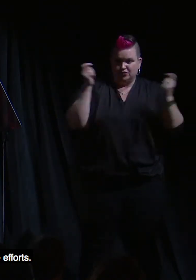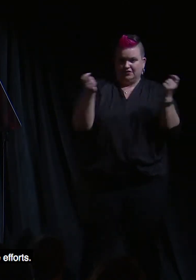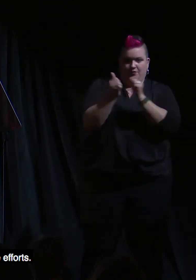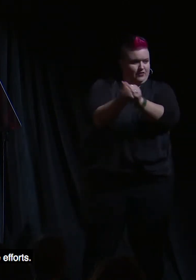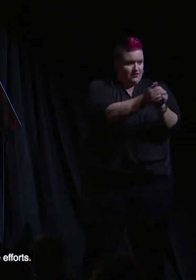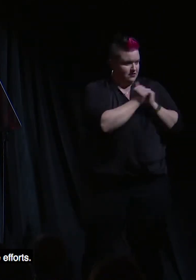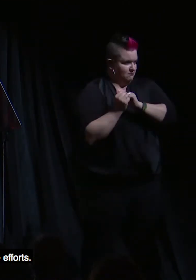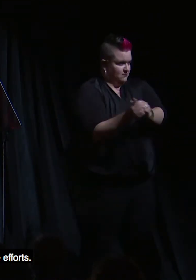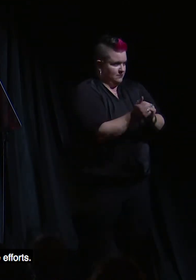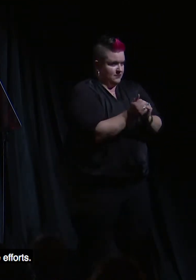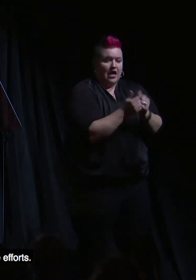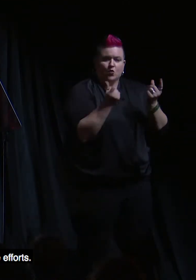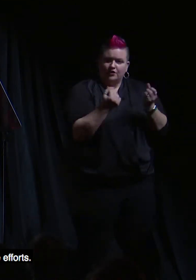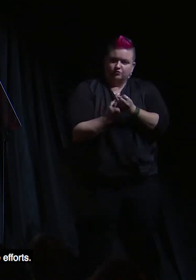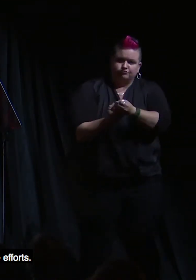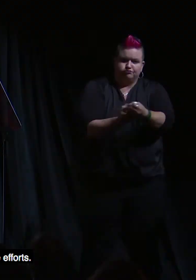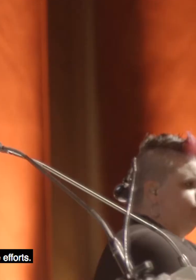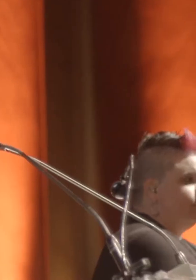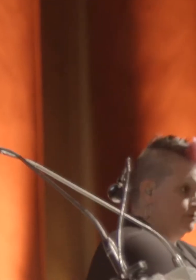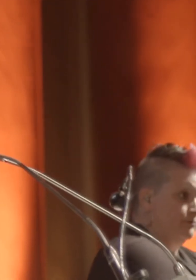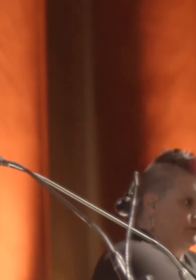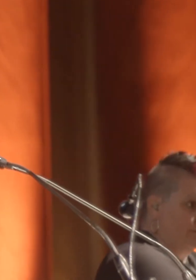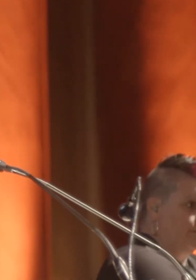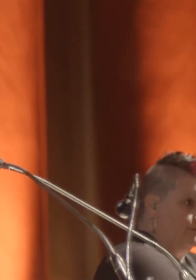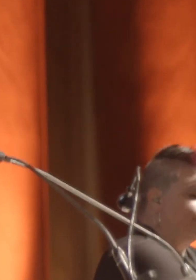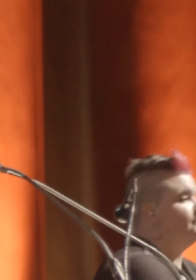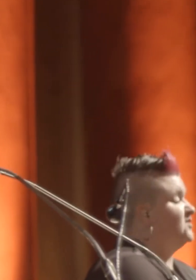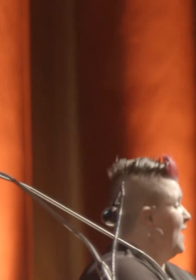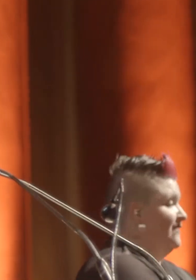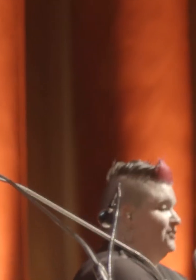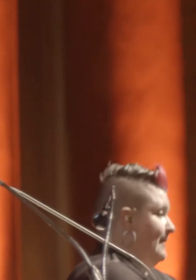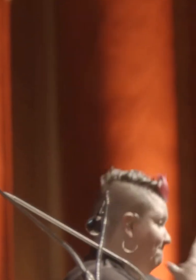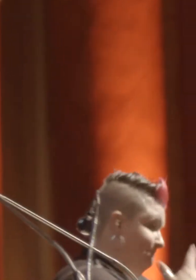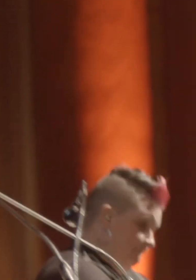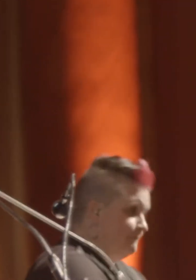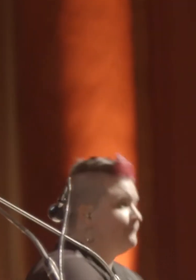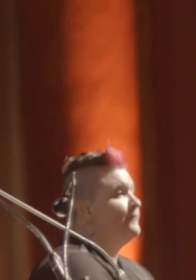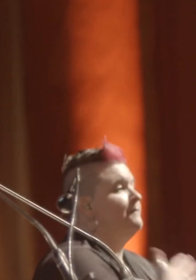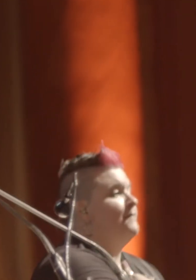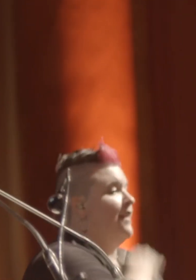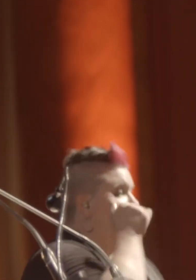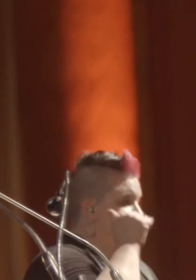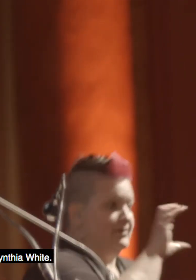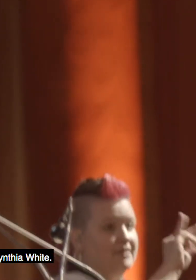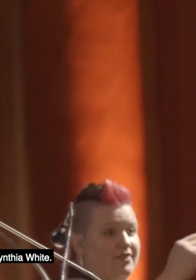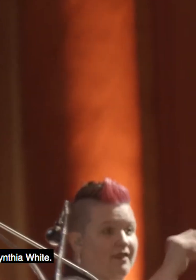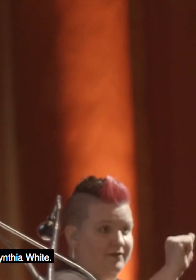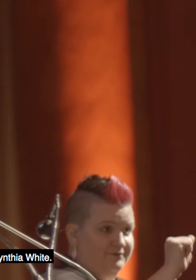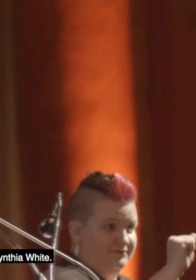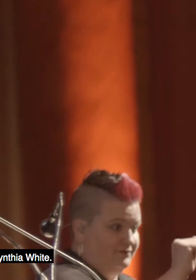us, and to lend their support to these efforts. So I have to call out my Aunt Cynthia,